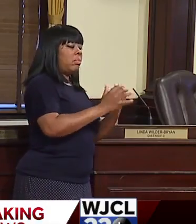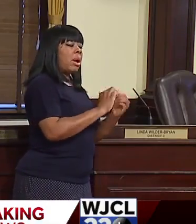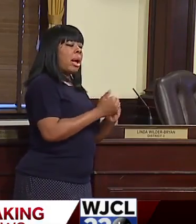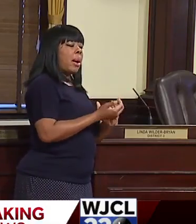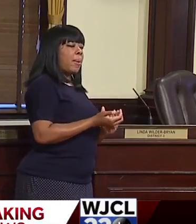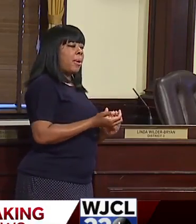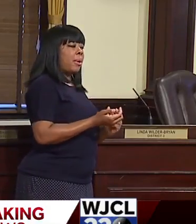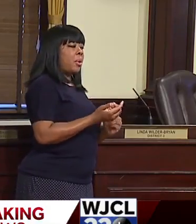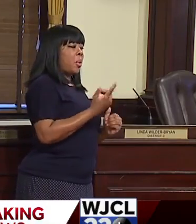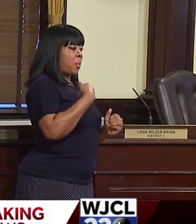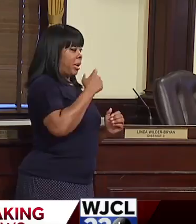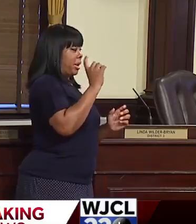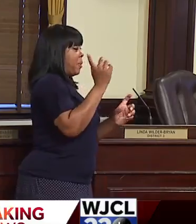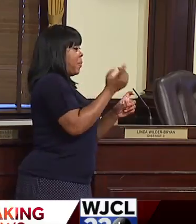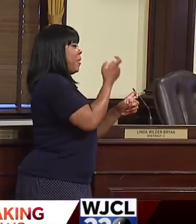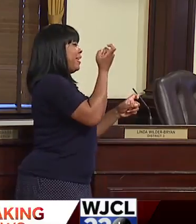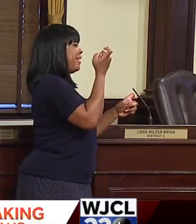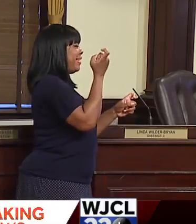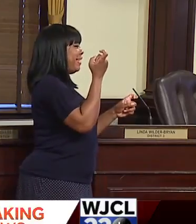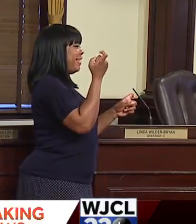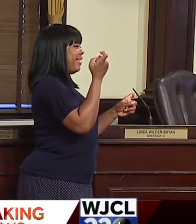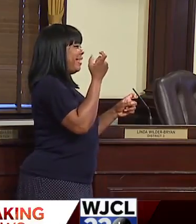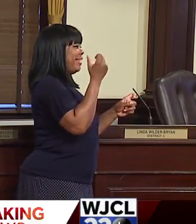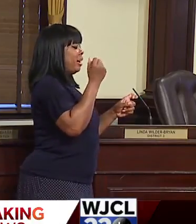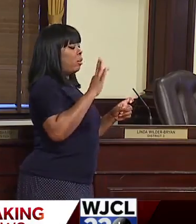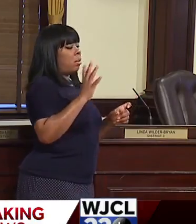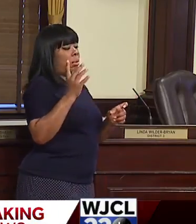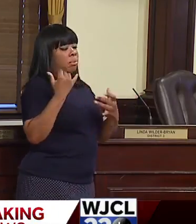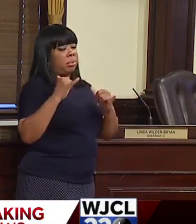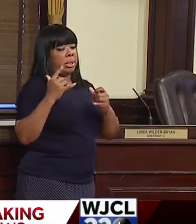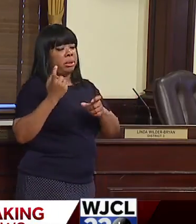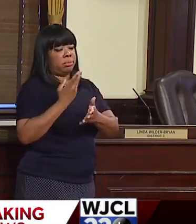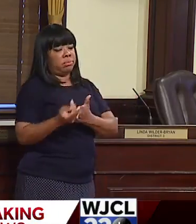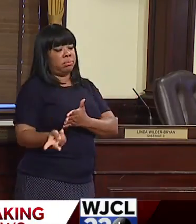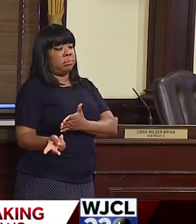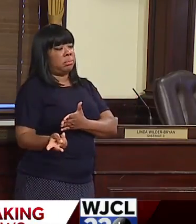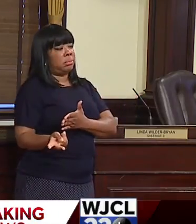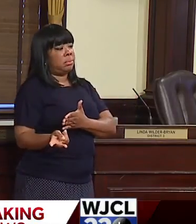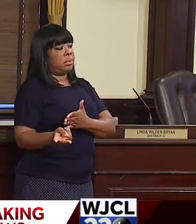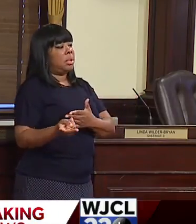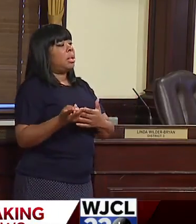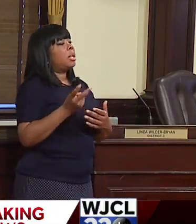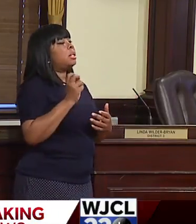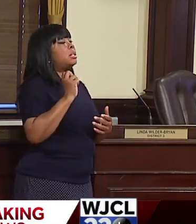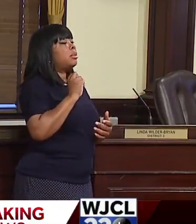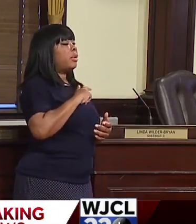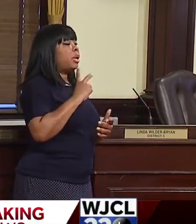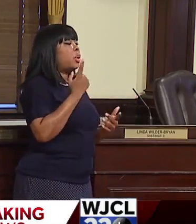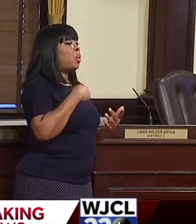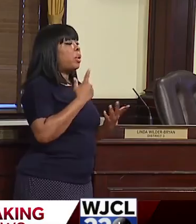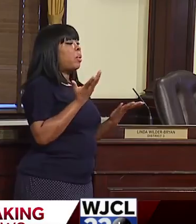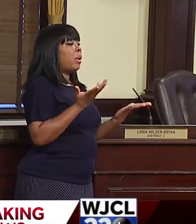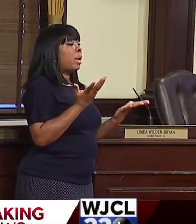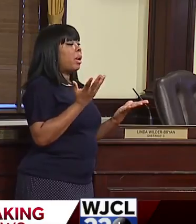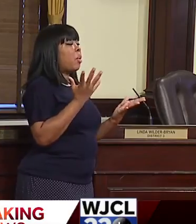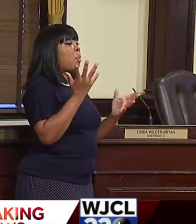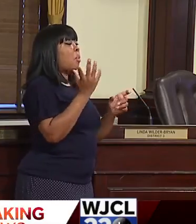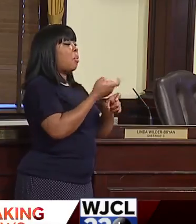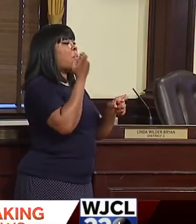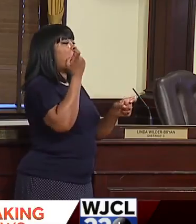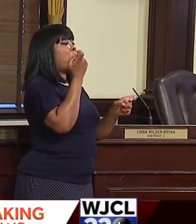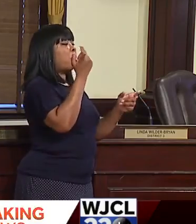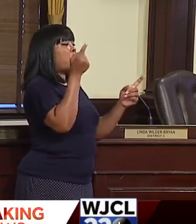You could play to win. You could play to lose. In Savannah, we play to win.